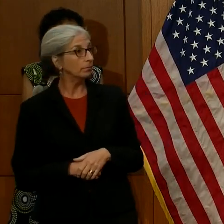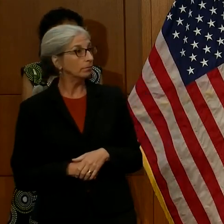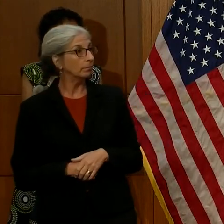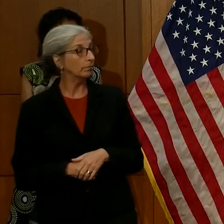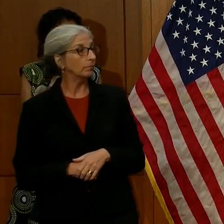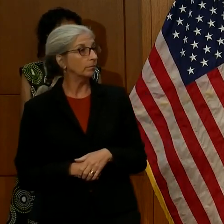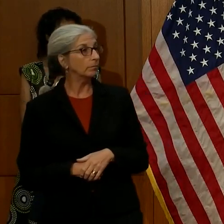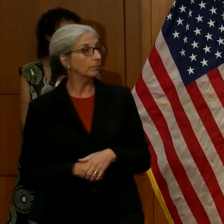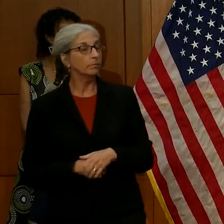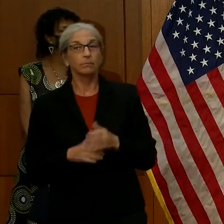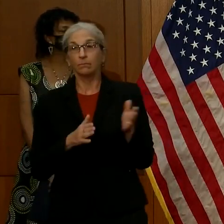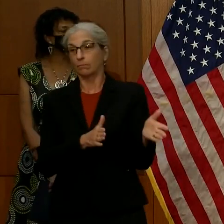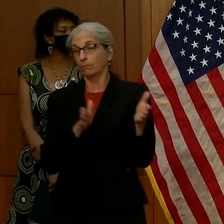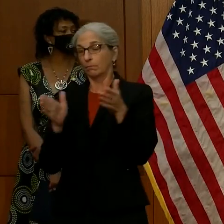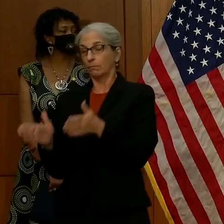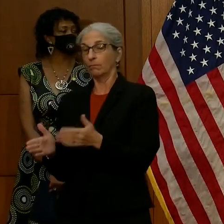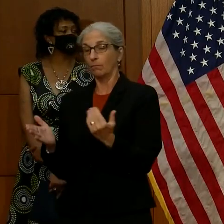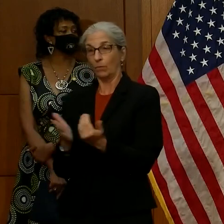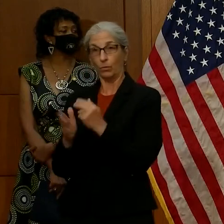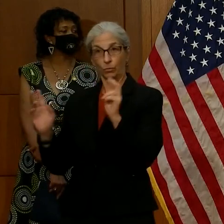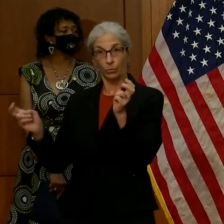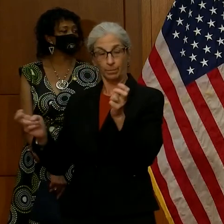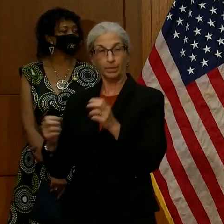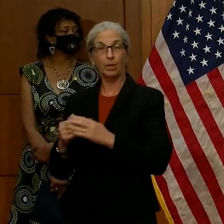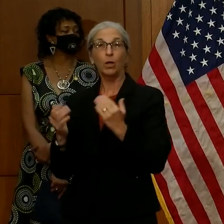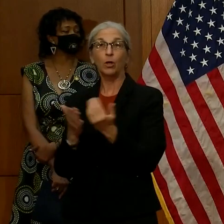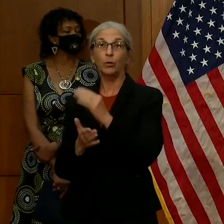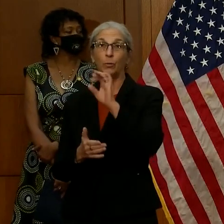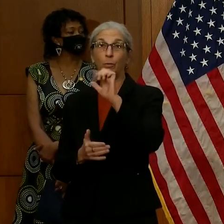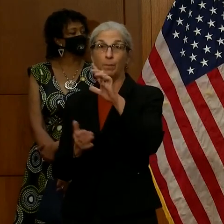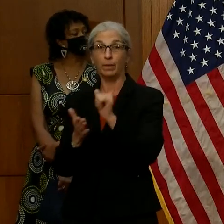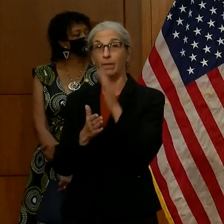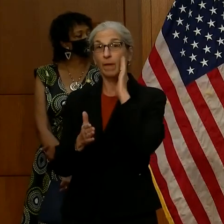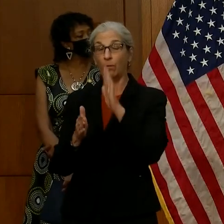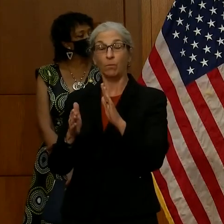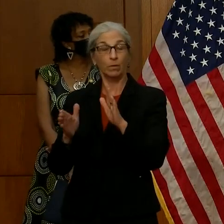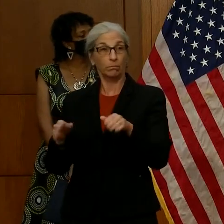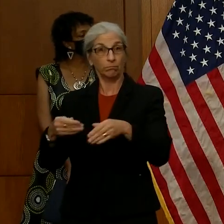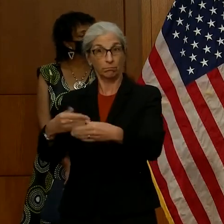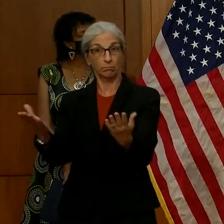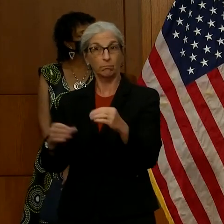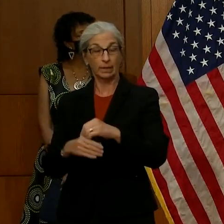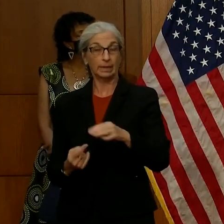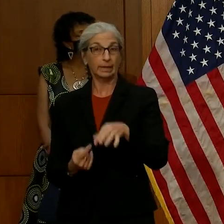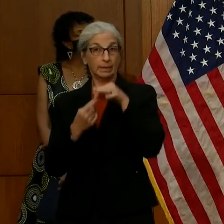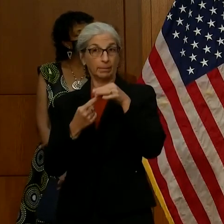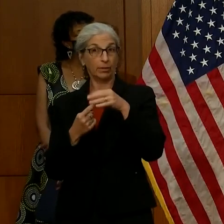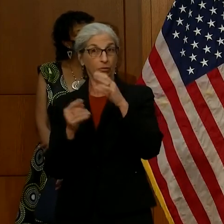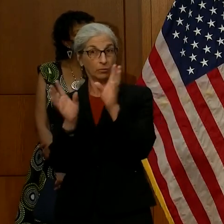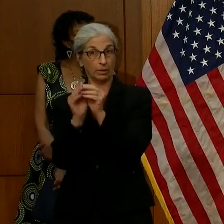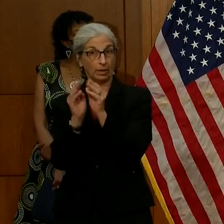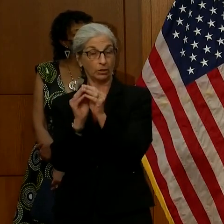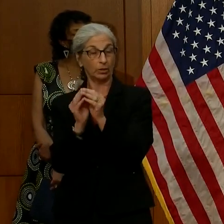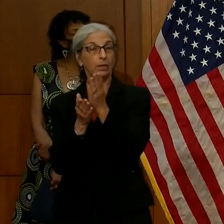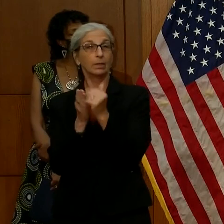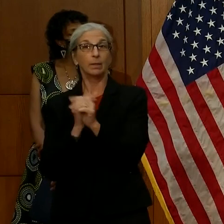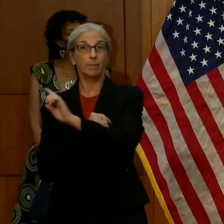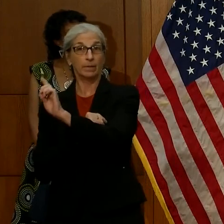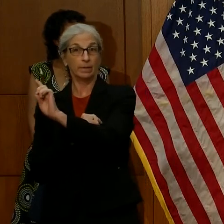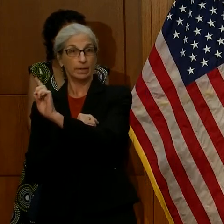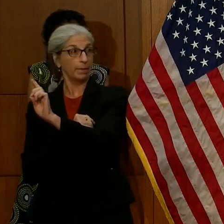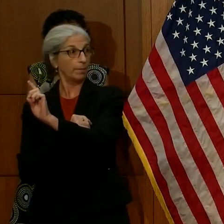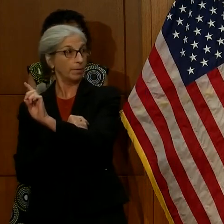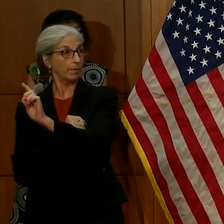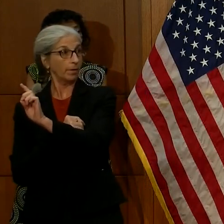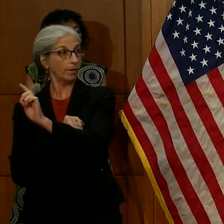Yeah, switch gears here and to ask you about another bill coming up in this special session. A couple of Democrats supported a bill that would make the vote to the